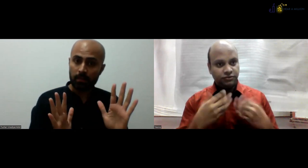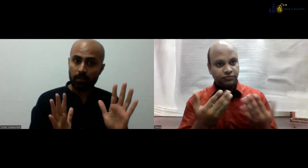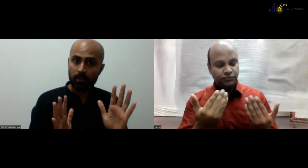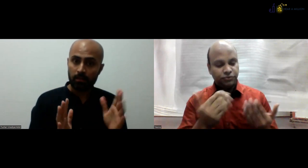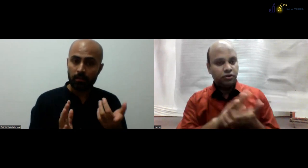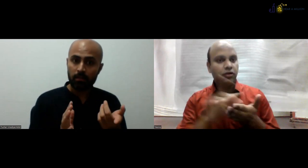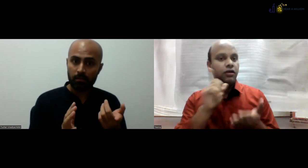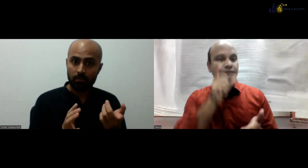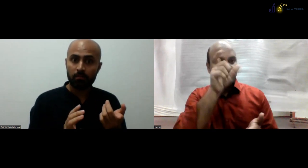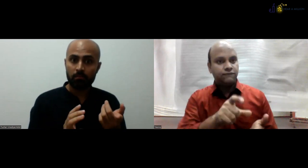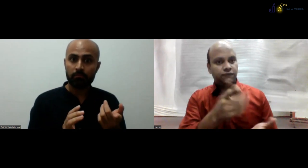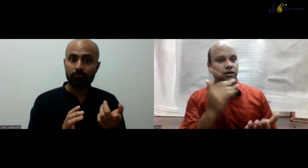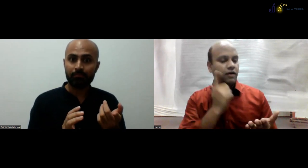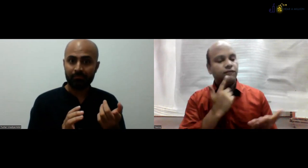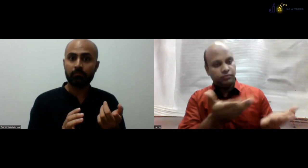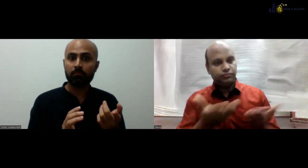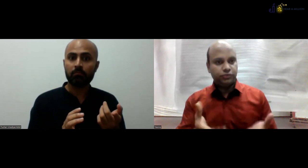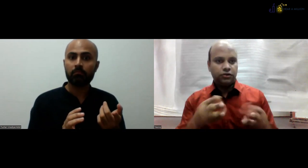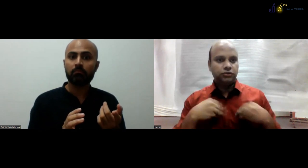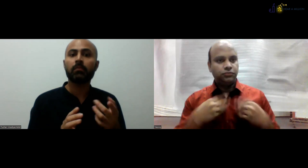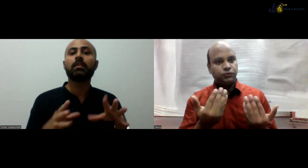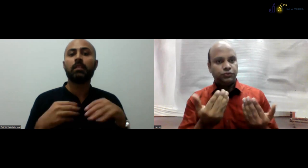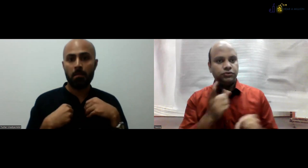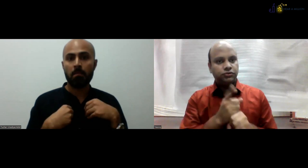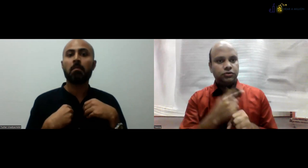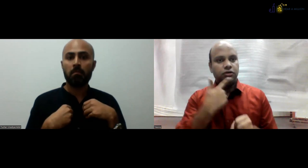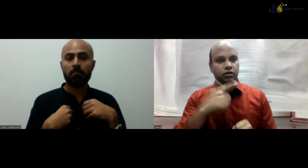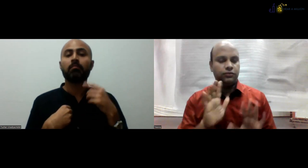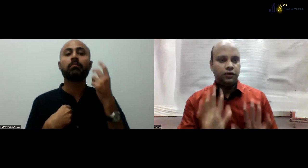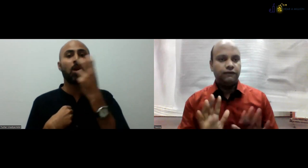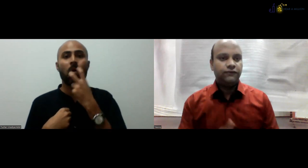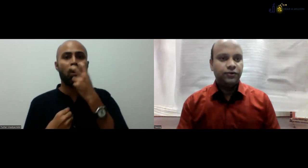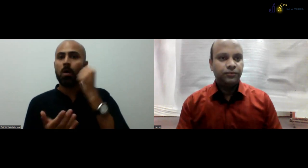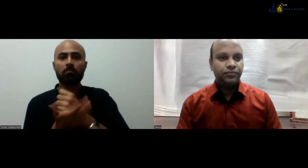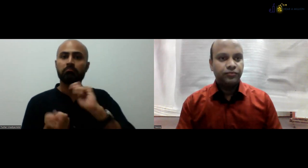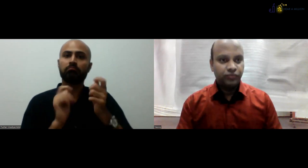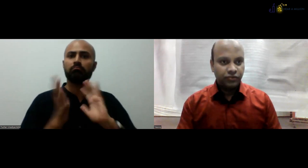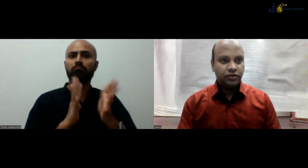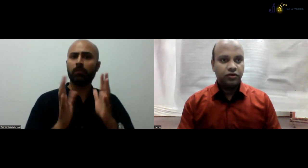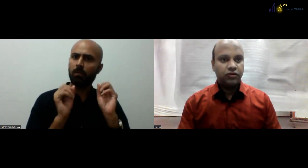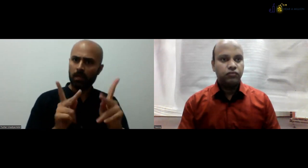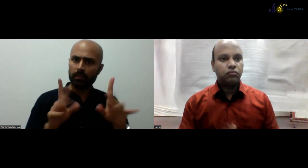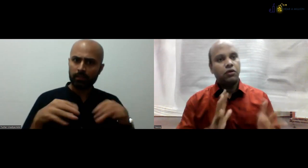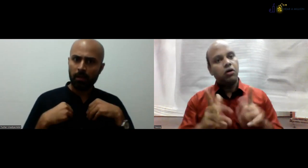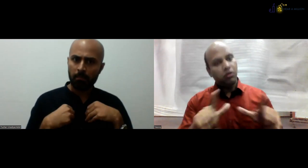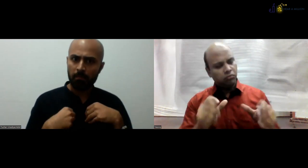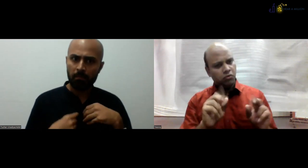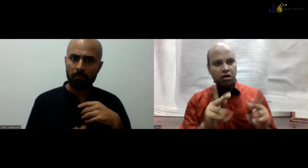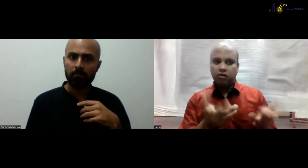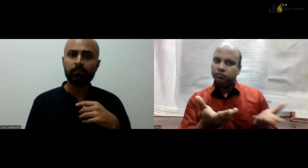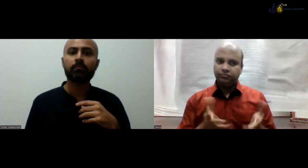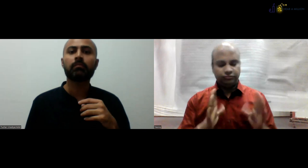BADHI, they want to change it and have deaf teachers? Yes. Now they are open for the deaf people and they are having deaf teachers.